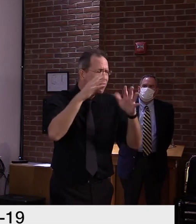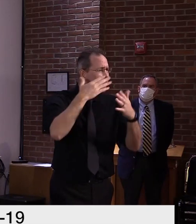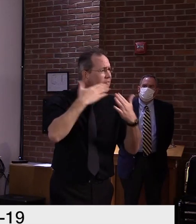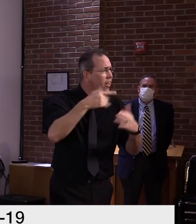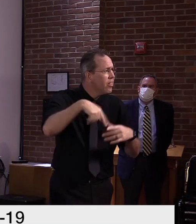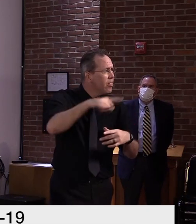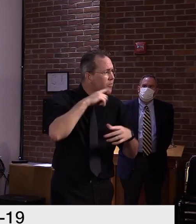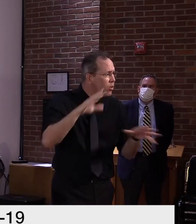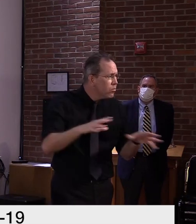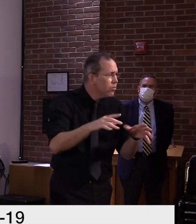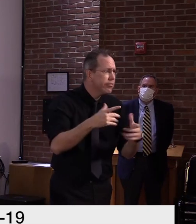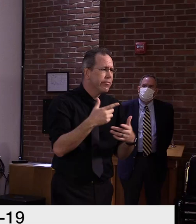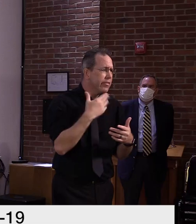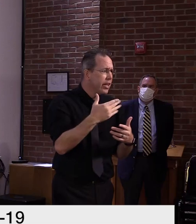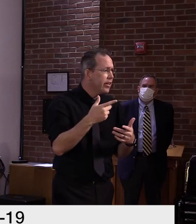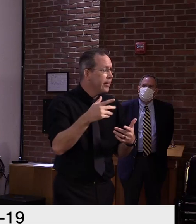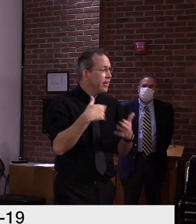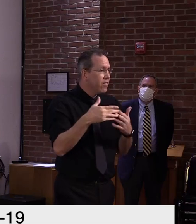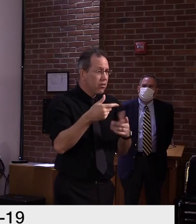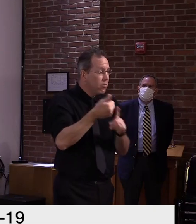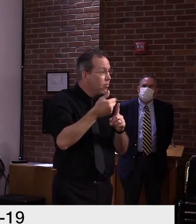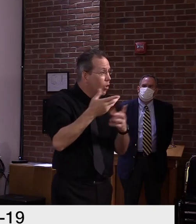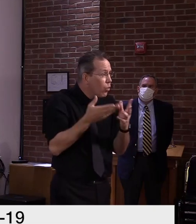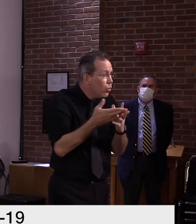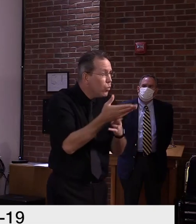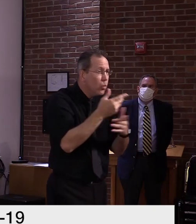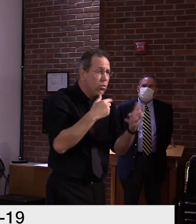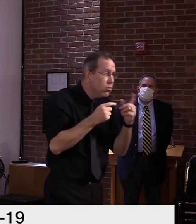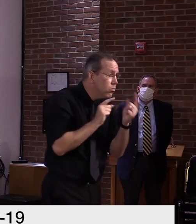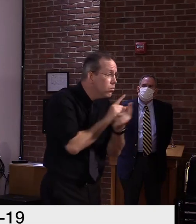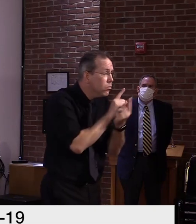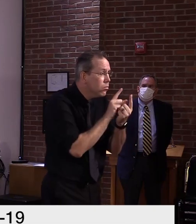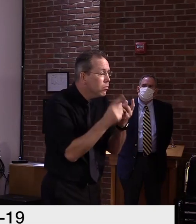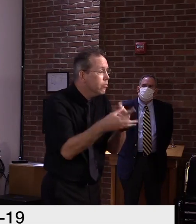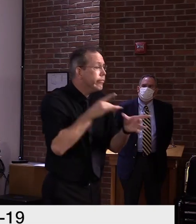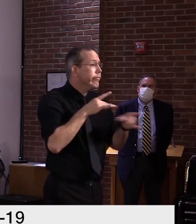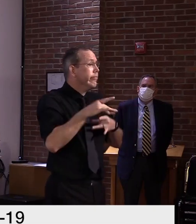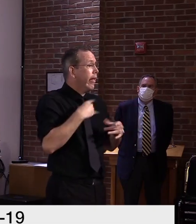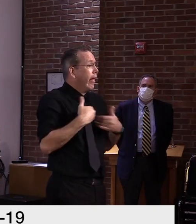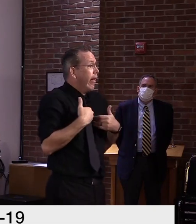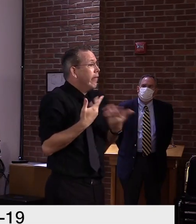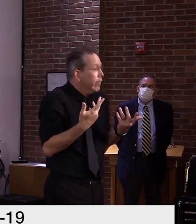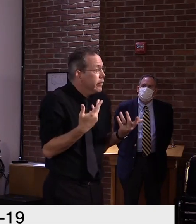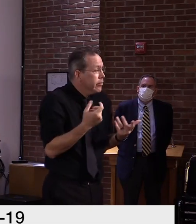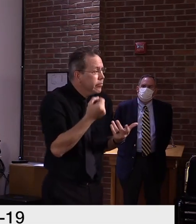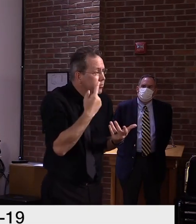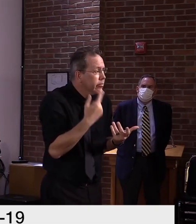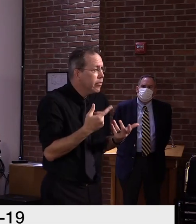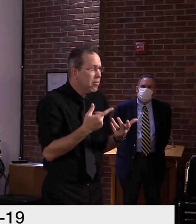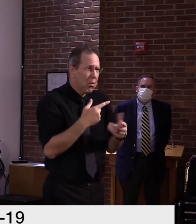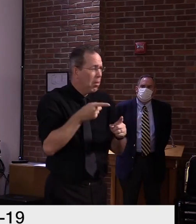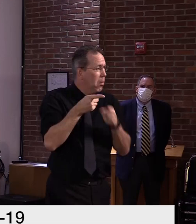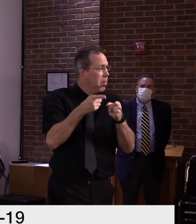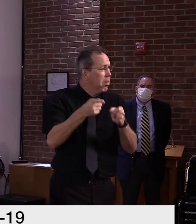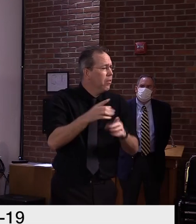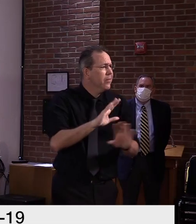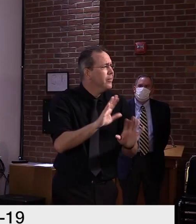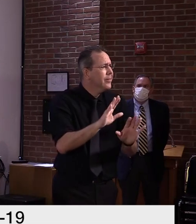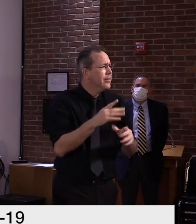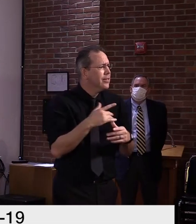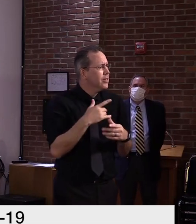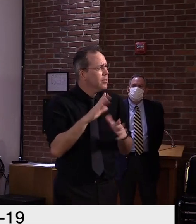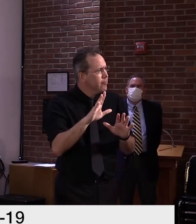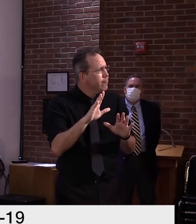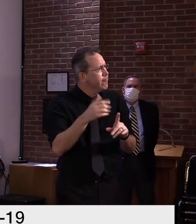virus and be able to transmit the virus. And we should applaud them for that. Uh, they put themselves into circumstances that most of us